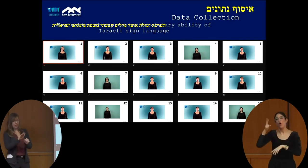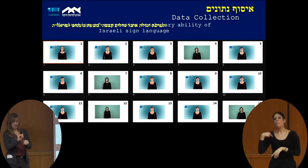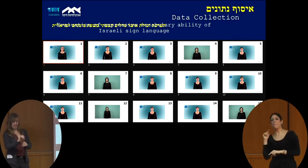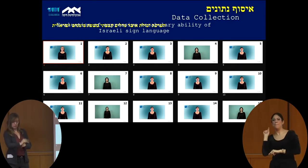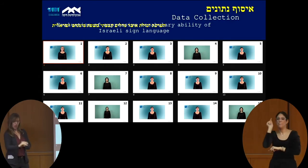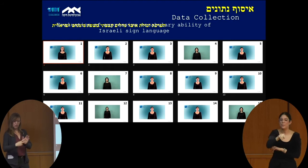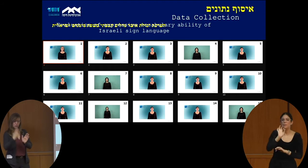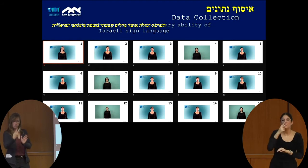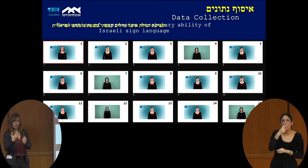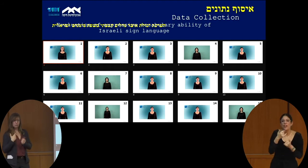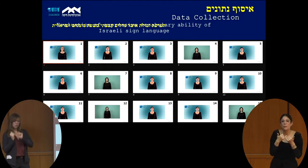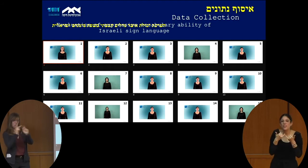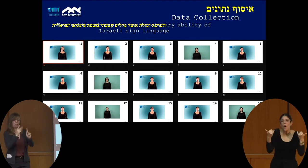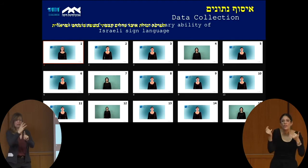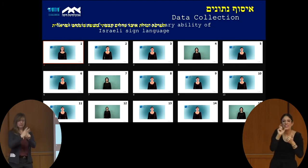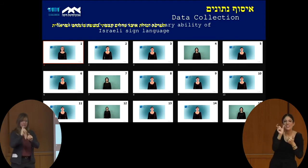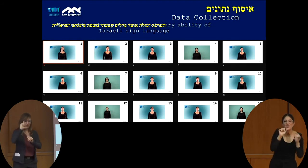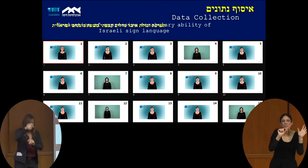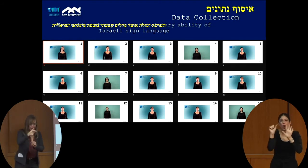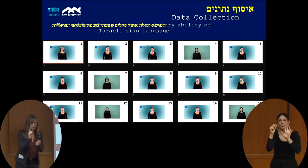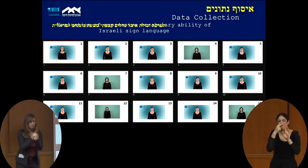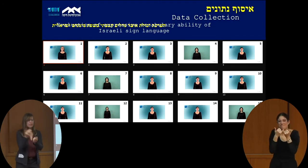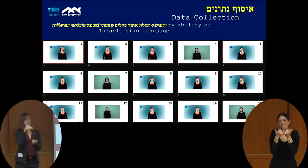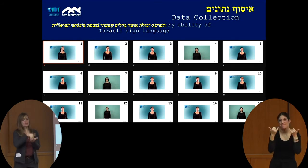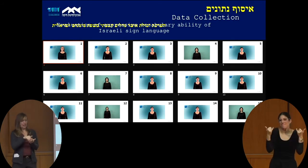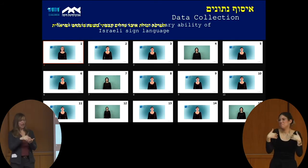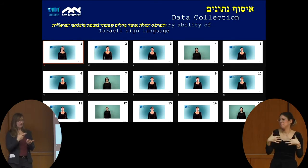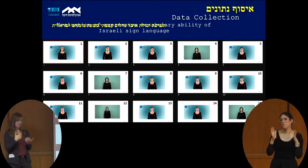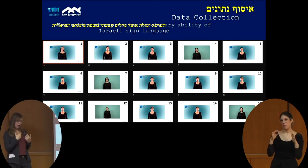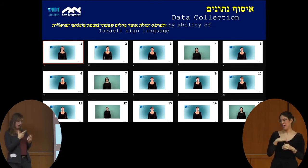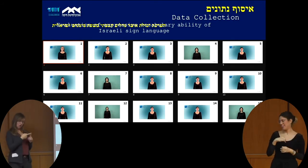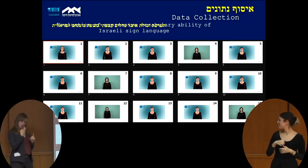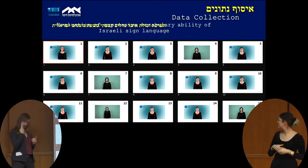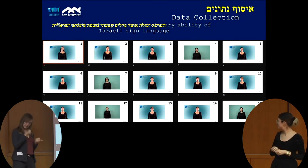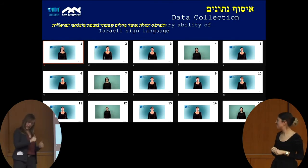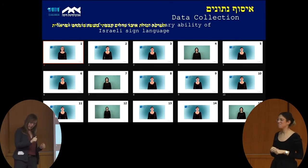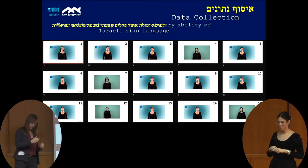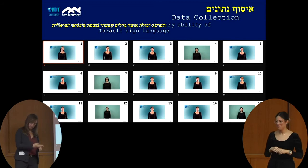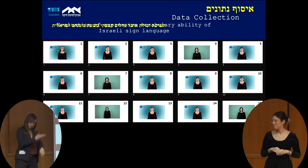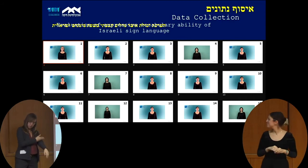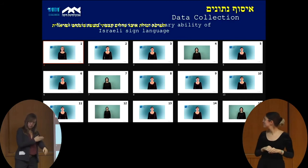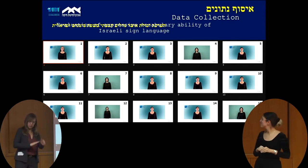six months later, and in this interval, we wanted to see the development. It was very, very interesting.